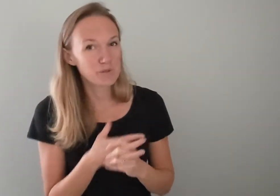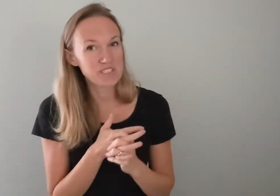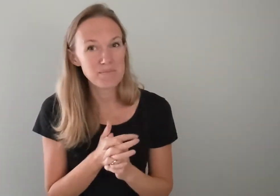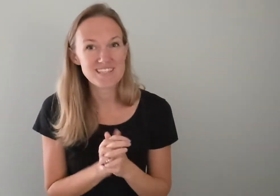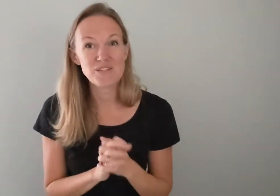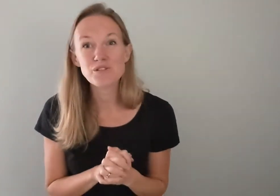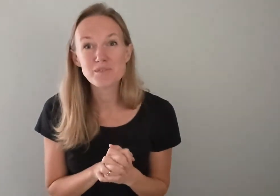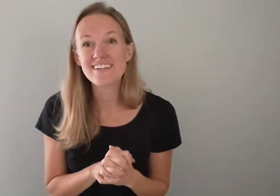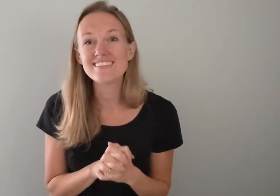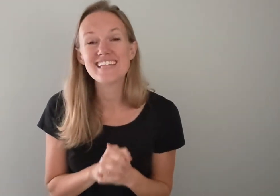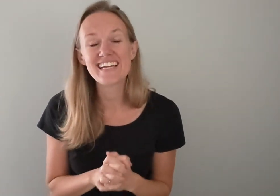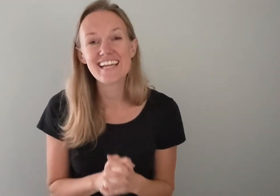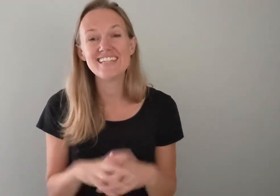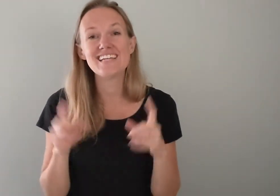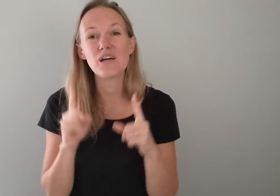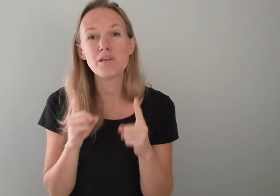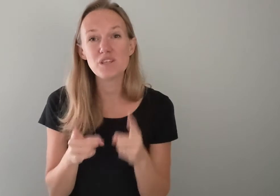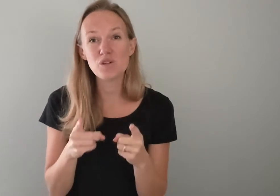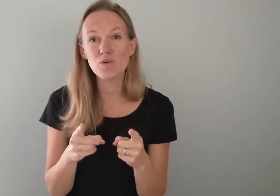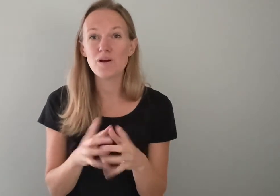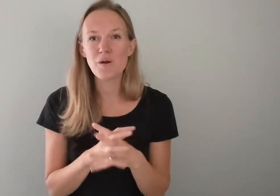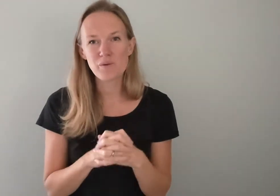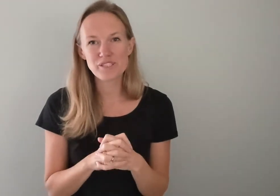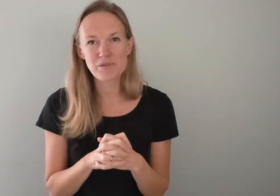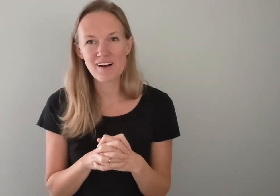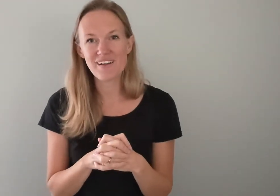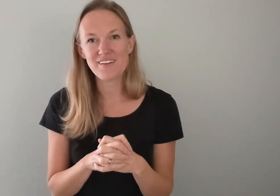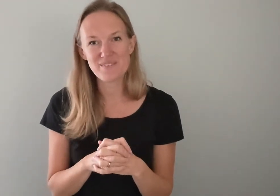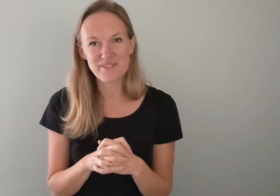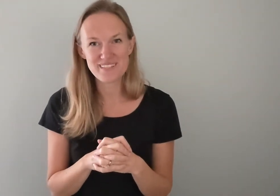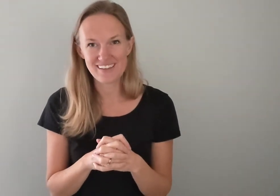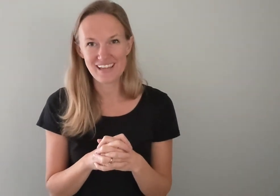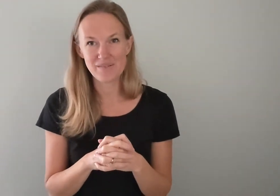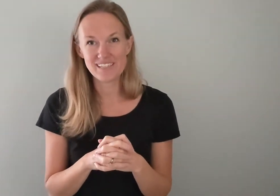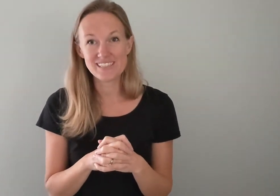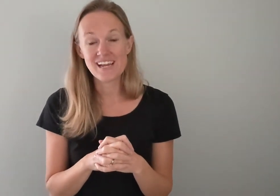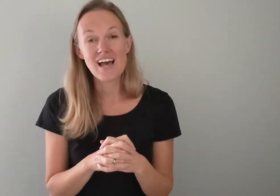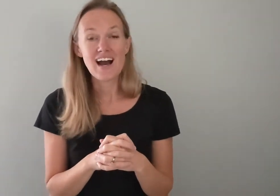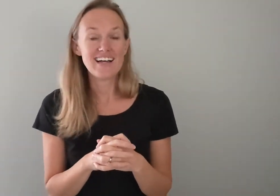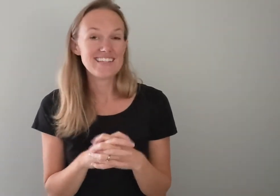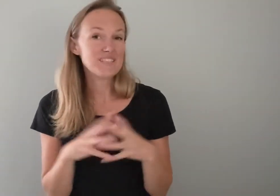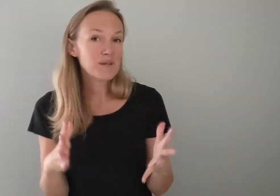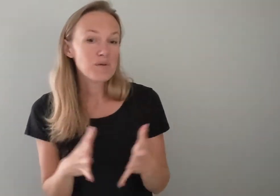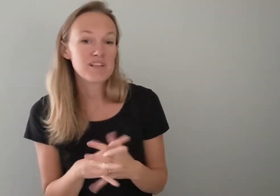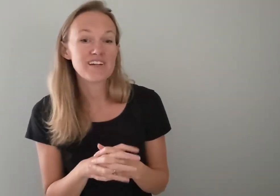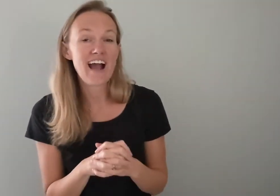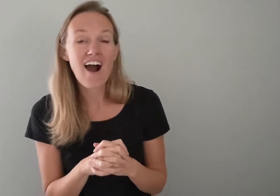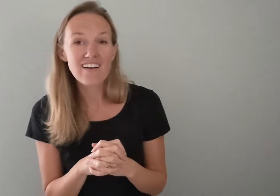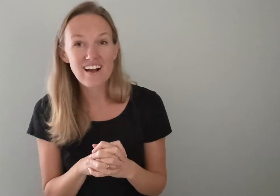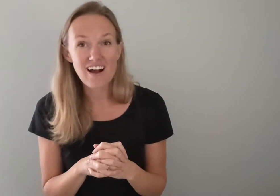Worship is a YouTube channel dedicated to helping you worship God through sign language. This week we'll be learning Our God